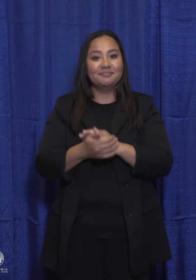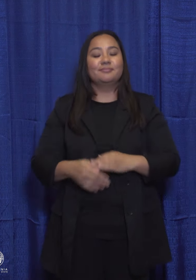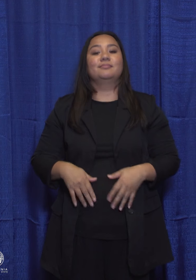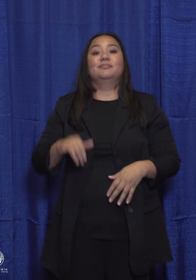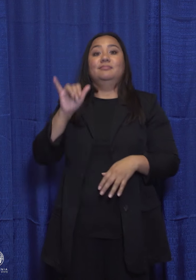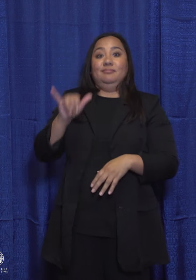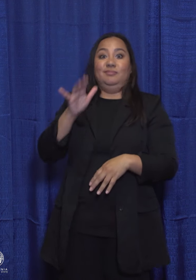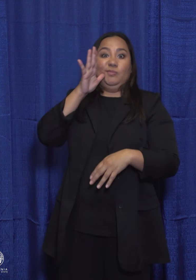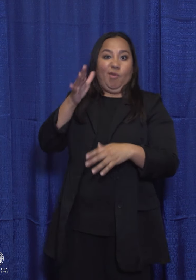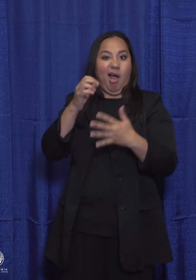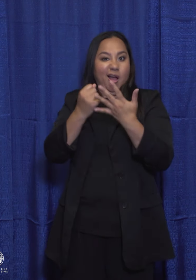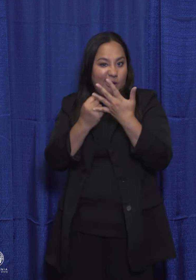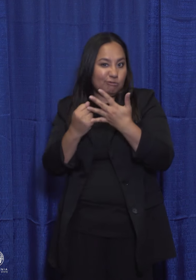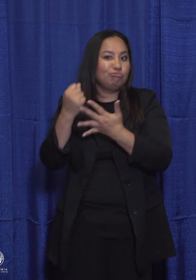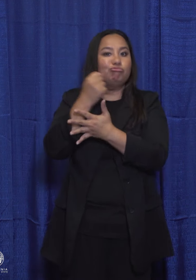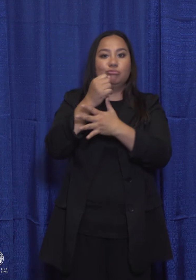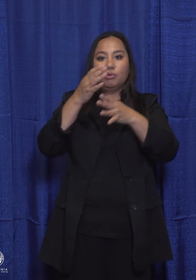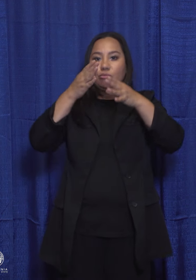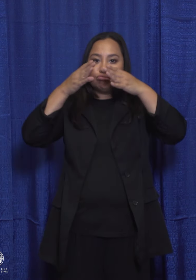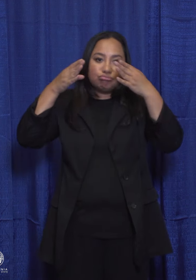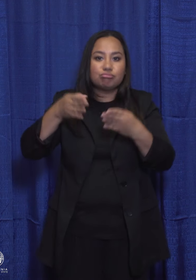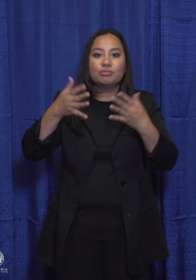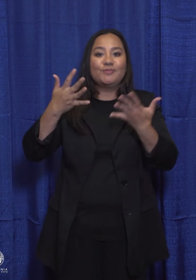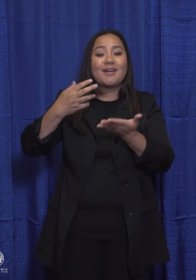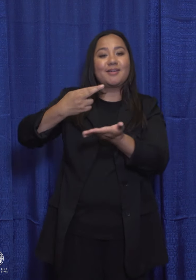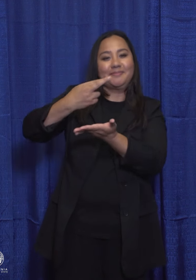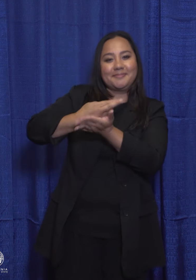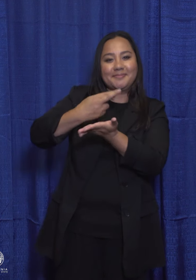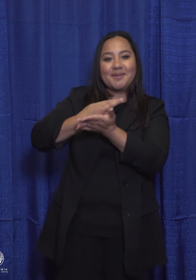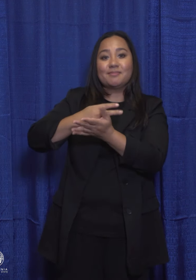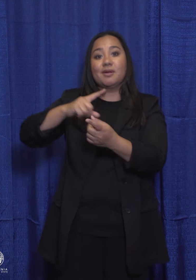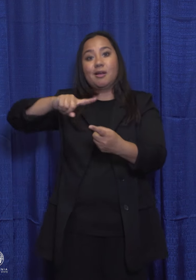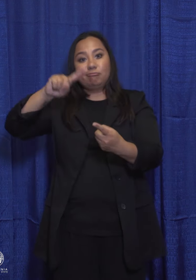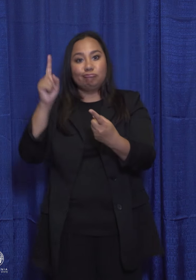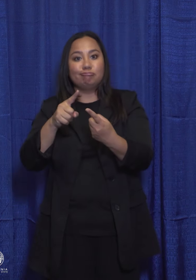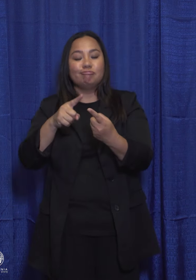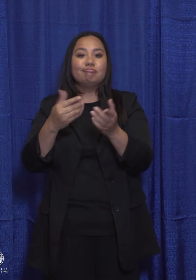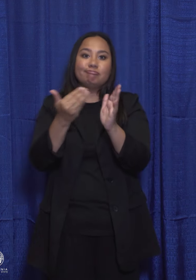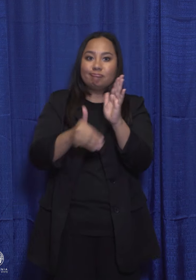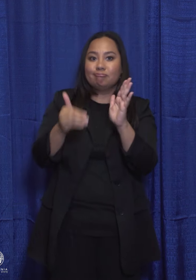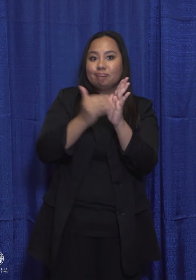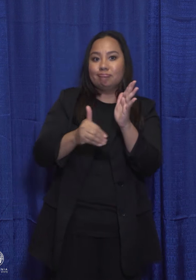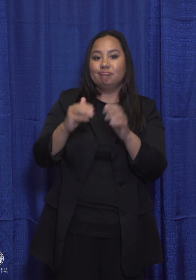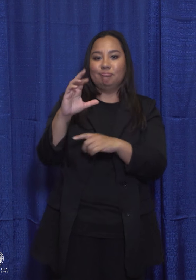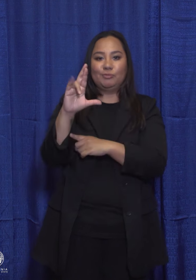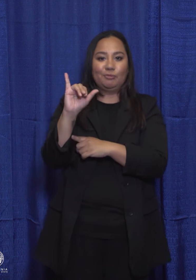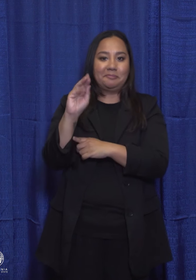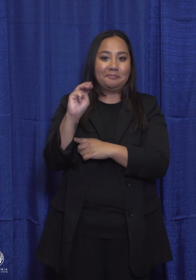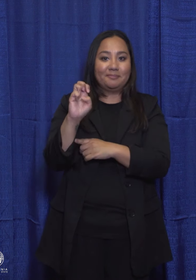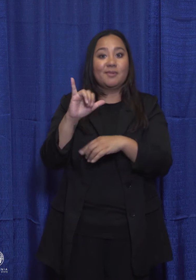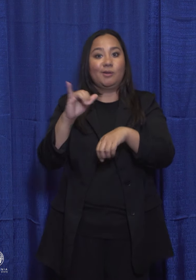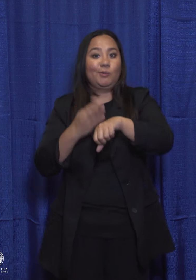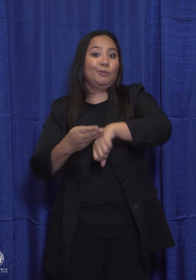It will prioritize rehabilitation, lower recidivism, and improve public safety,